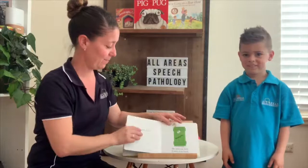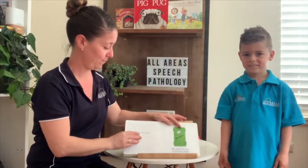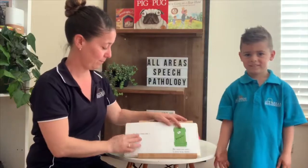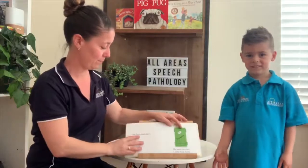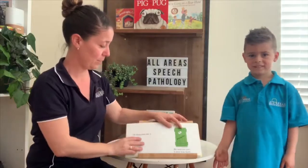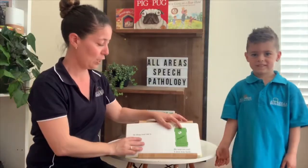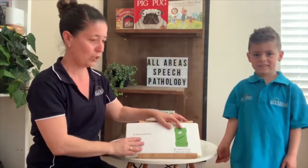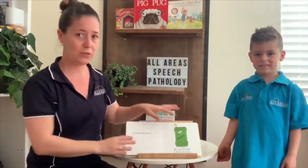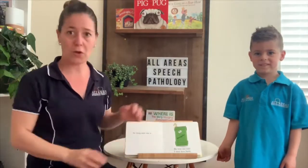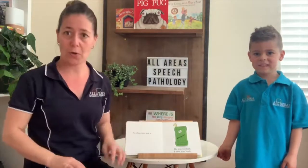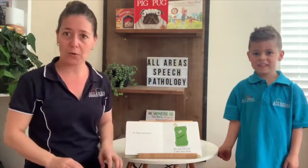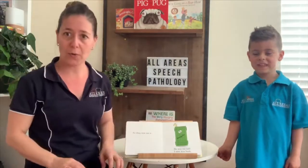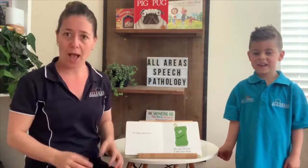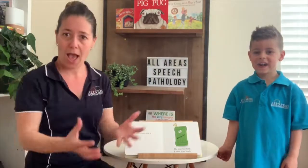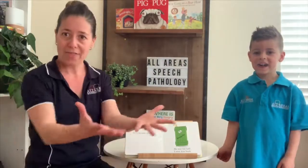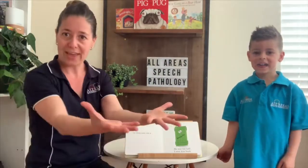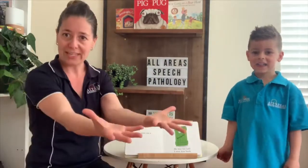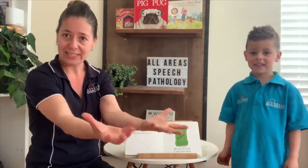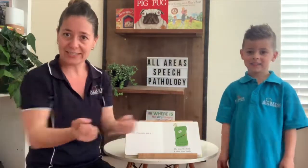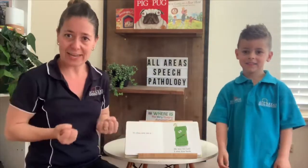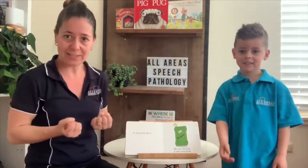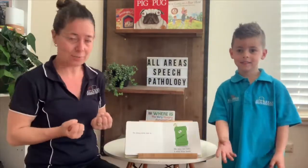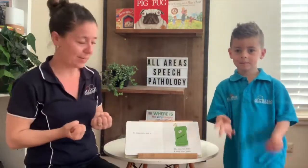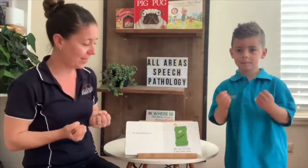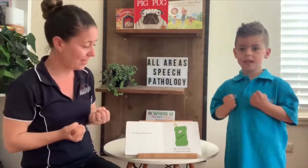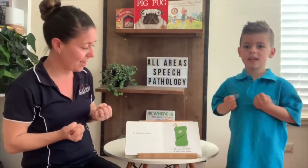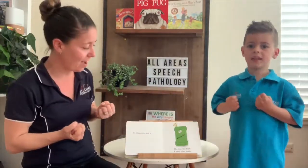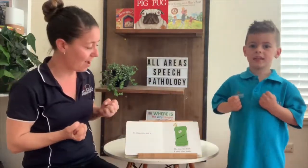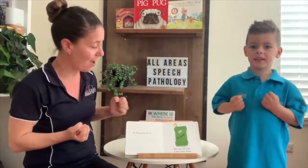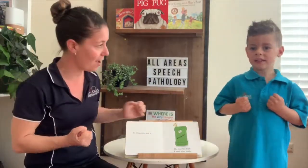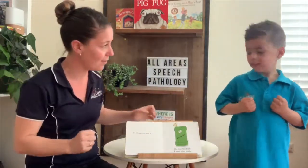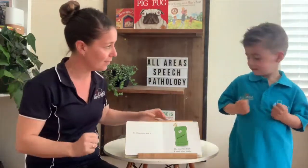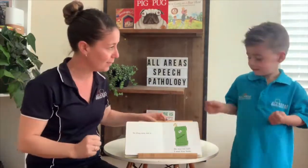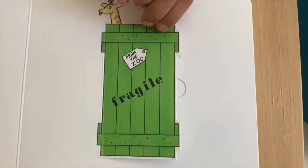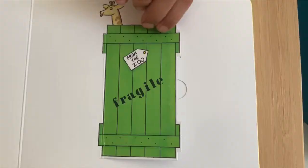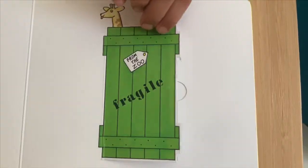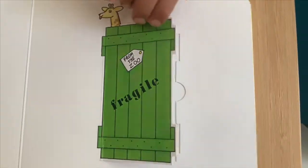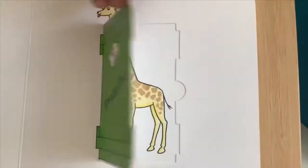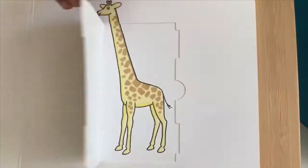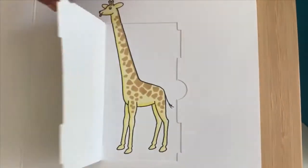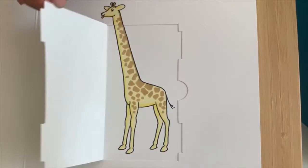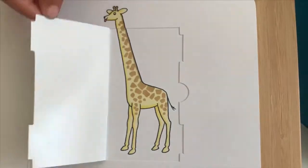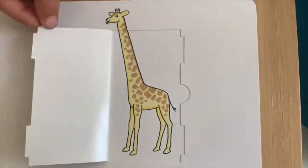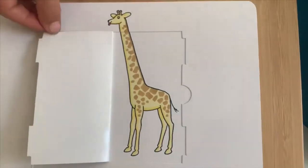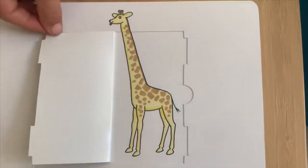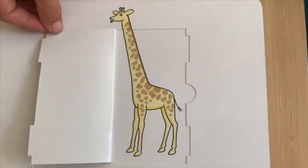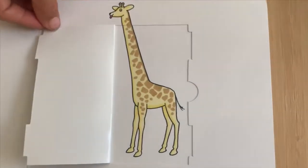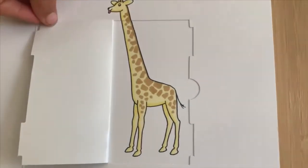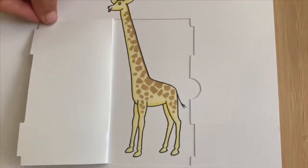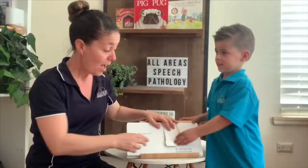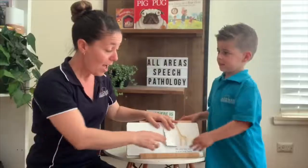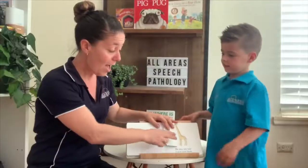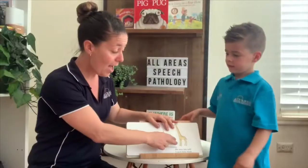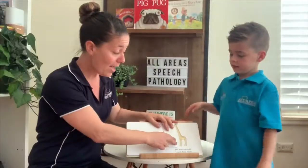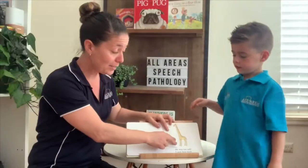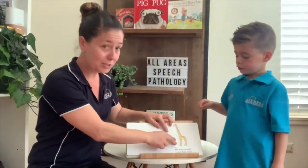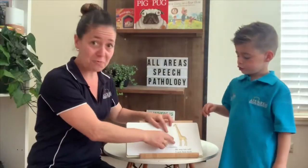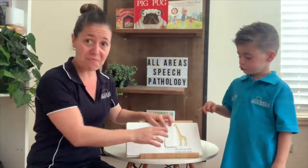So they sent me a, what did they send next? A giraffe.